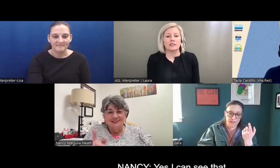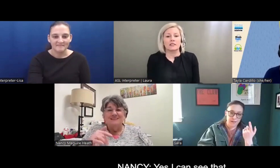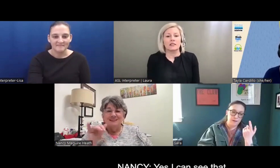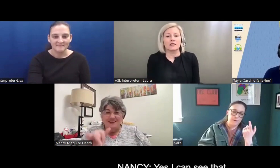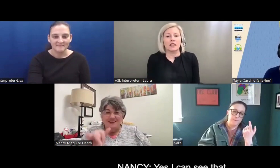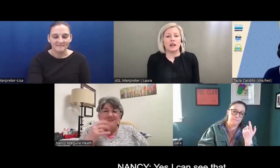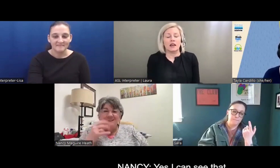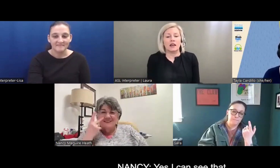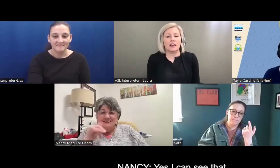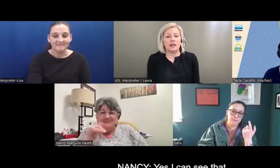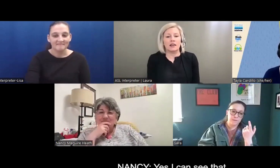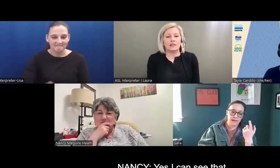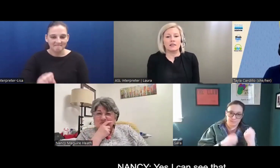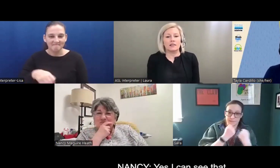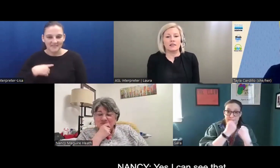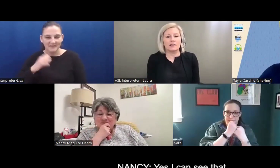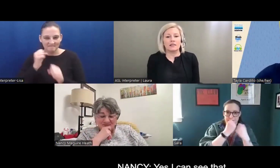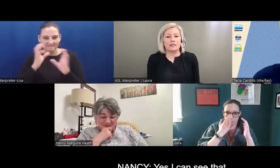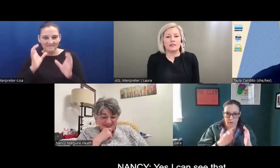Yeah, yeah, I can see that.